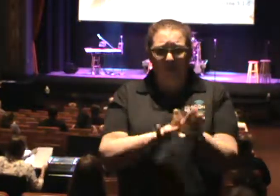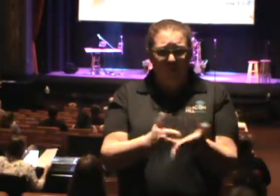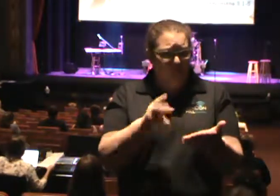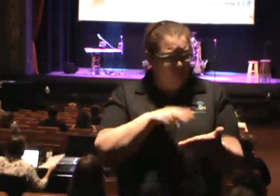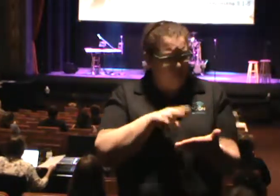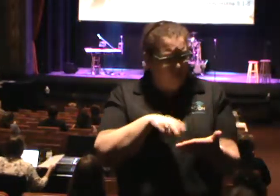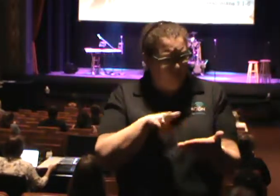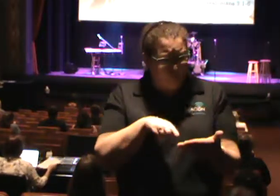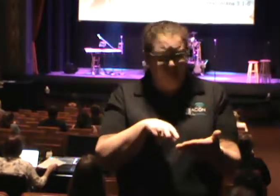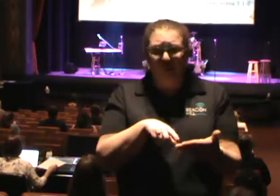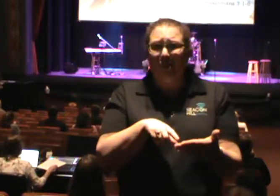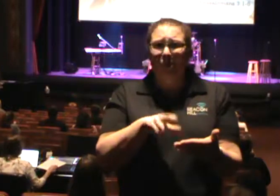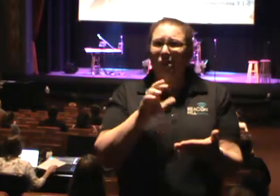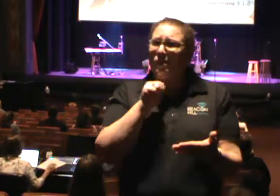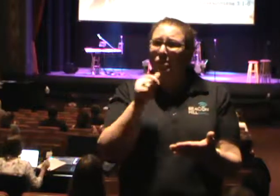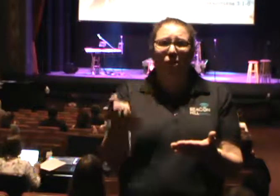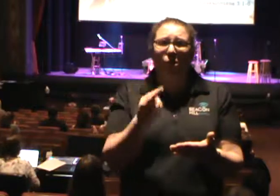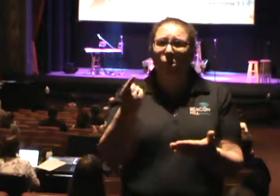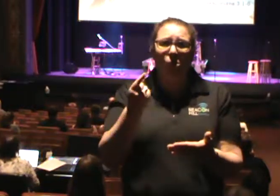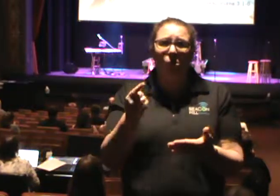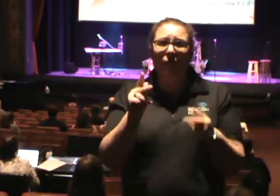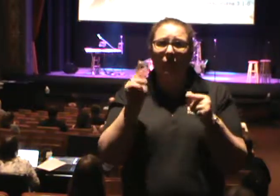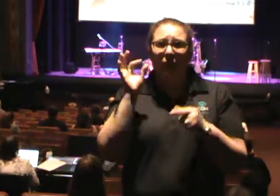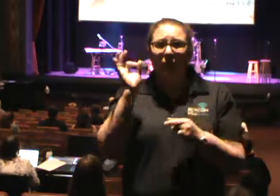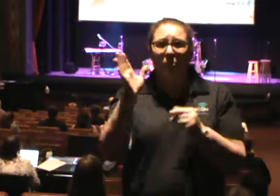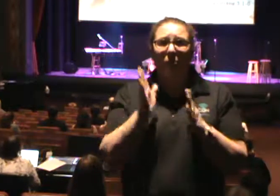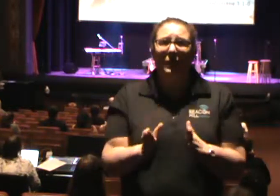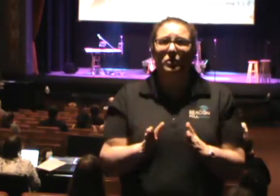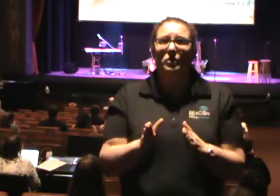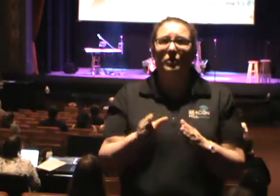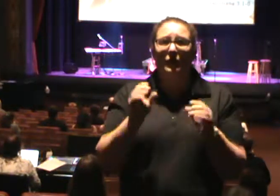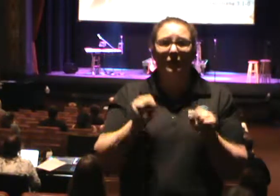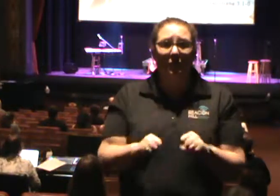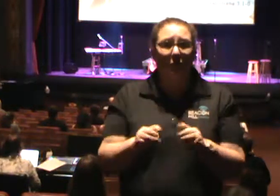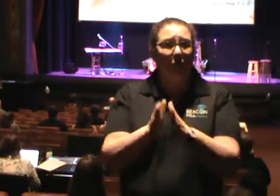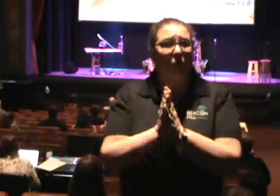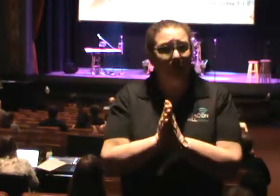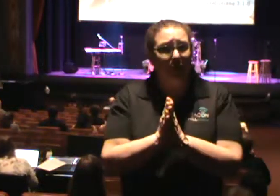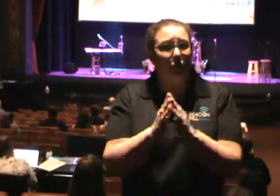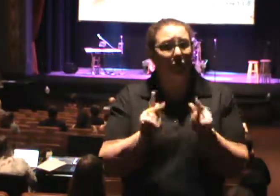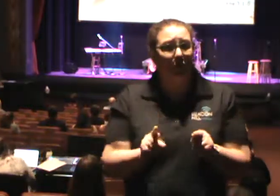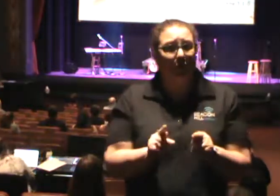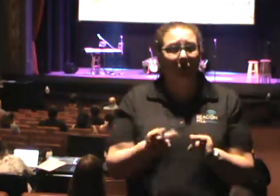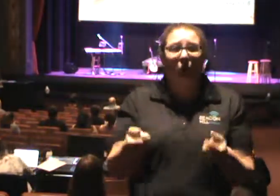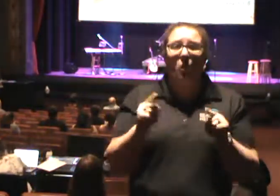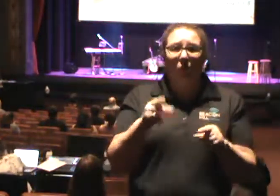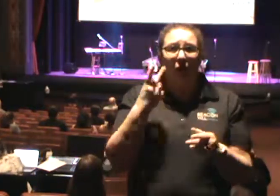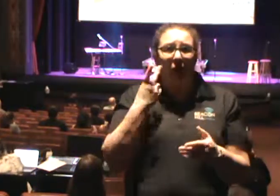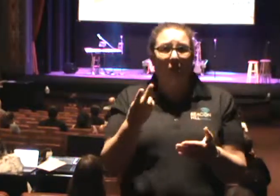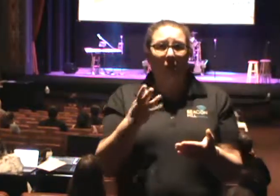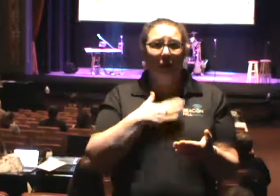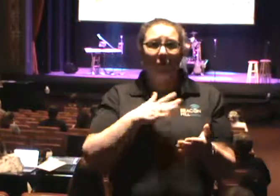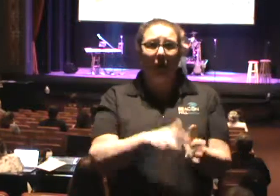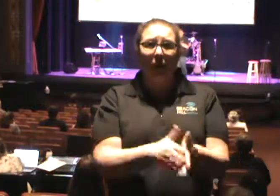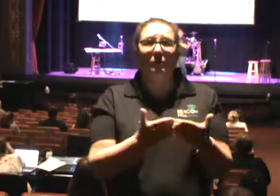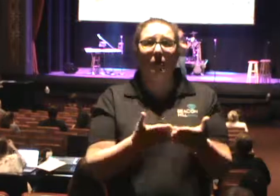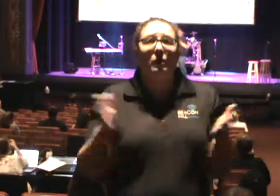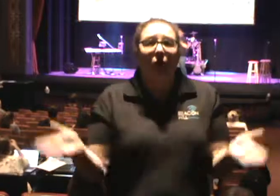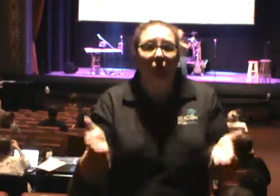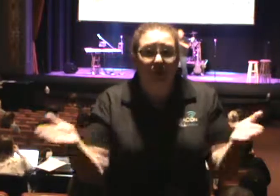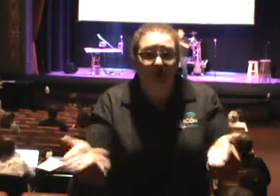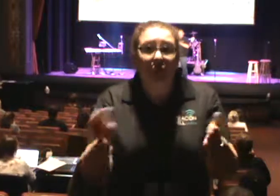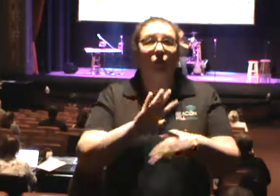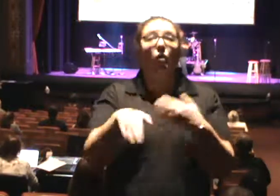don't see where it is only the pastor that can pray for people. As a matter of fact, when I look at my Bible, it encourages all people